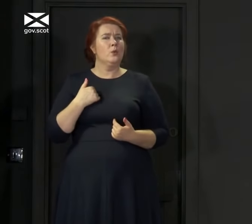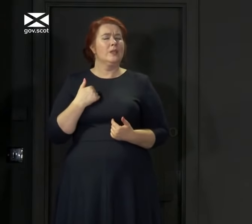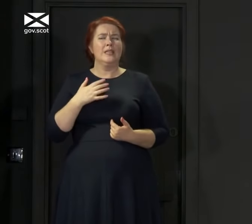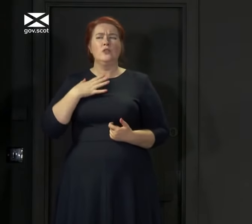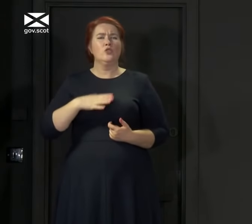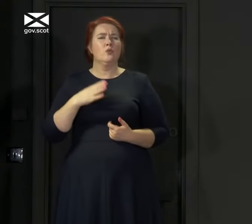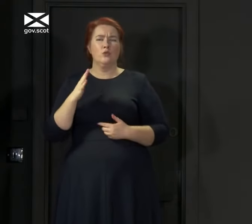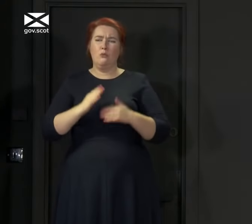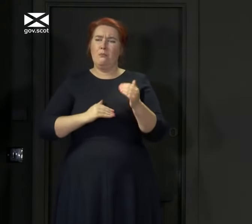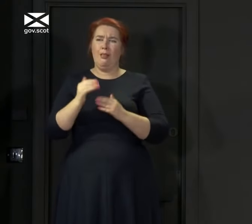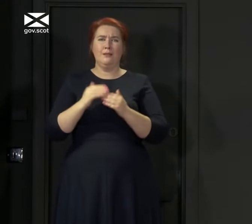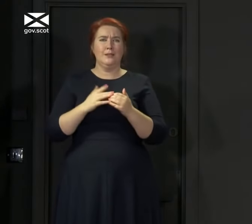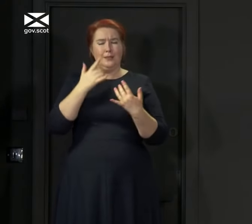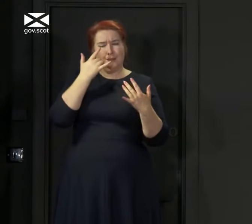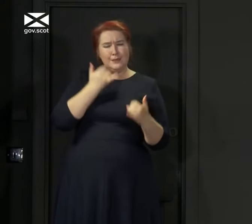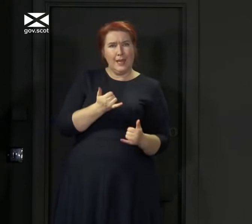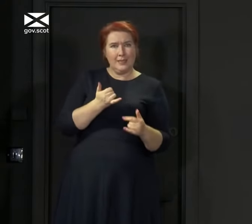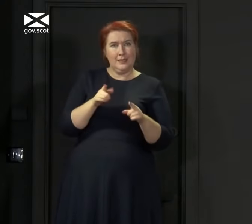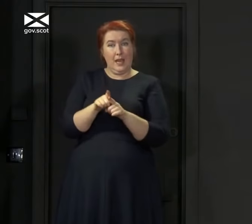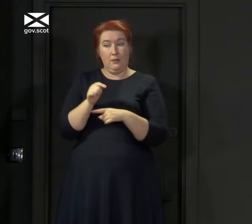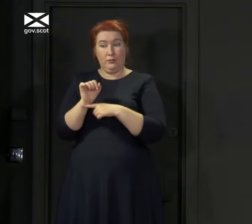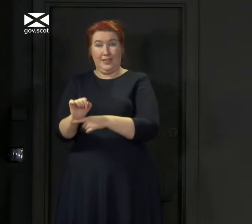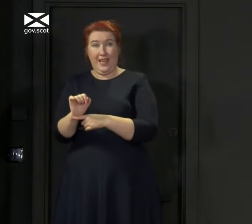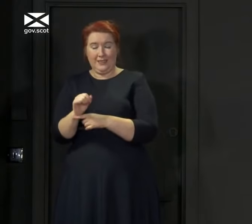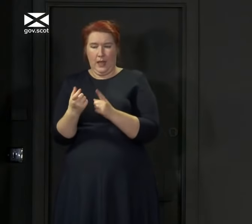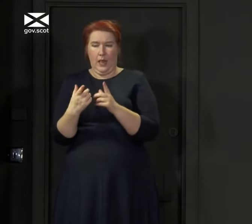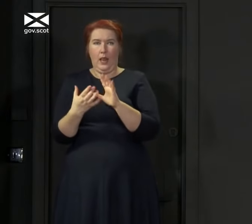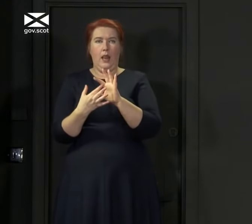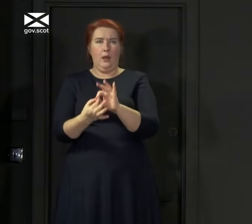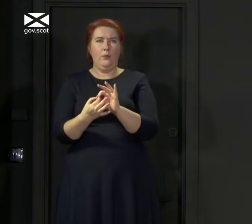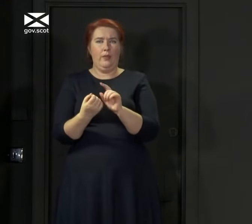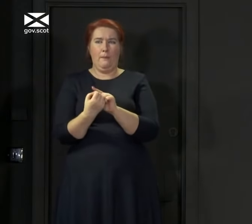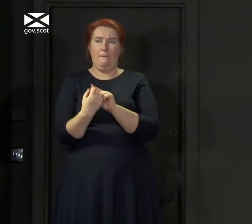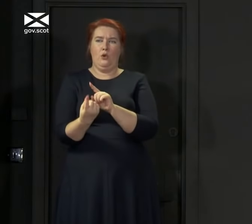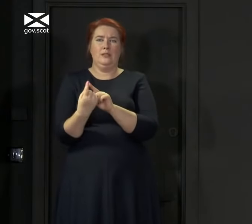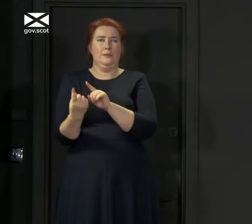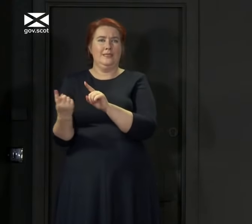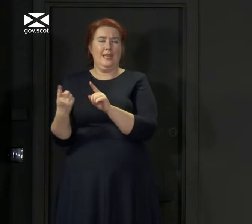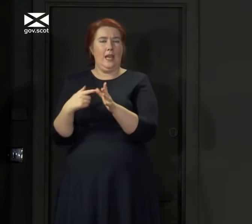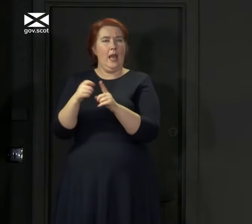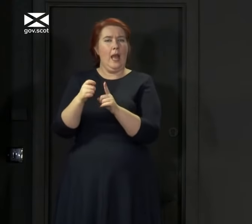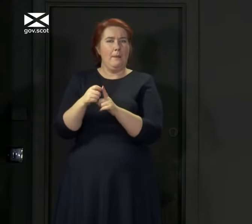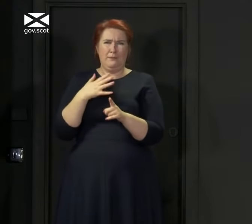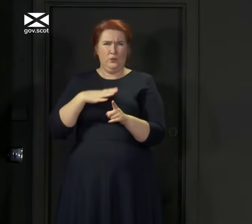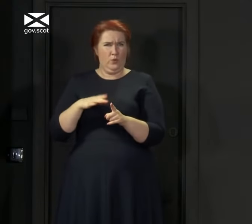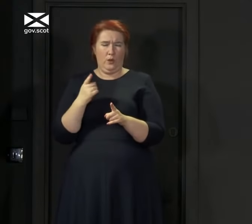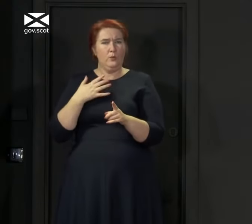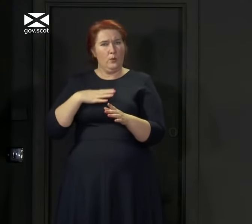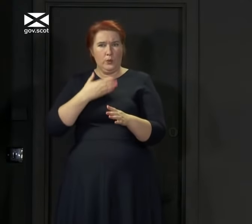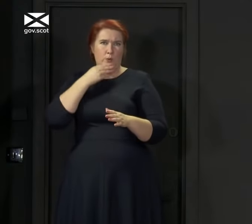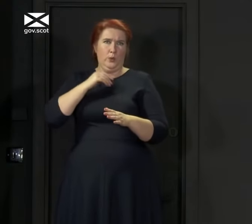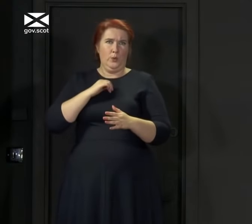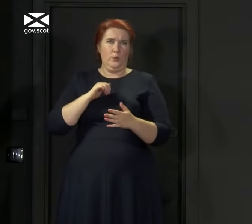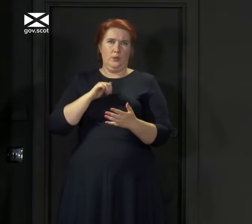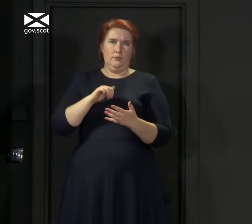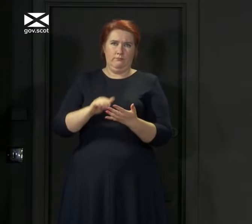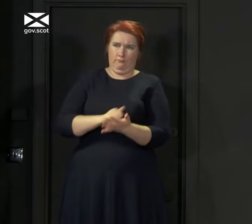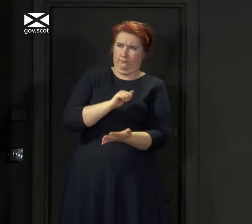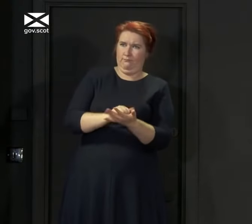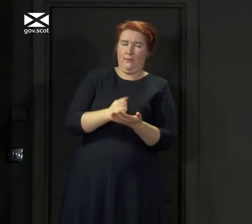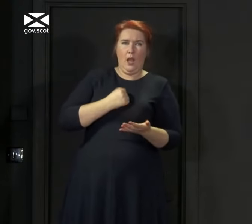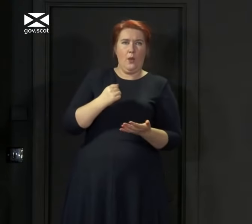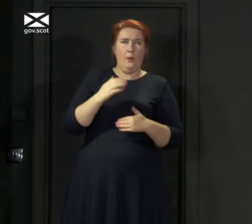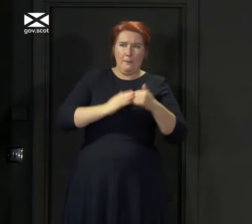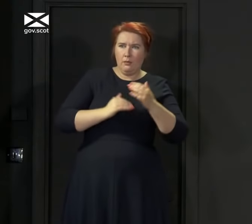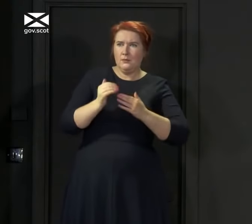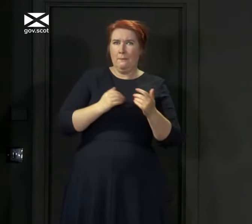build Tests and Protect around a proximity app. We wanted to build it from the bottom up using our experienced, well-established